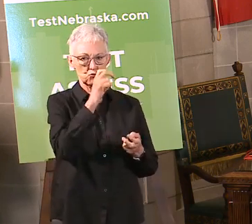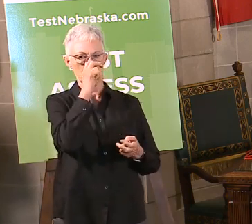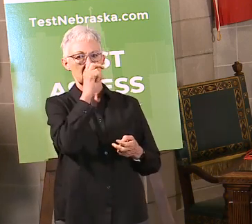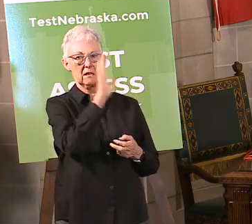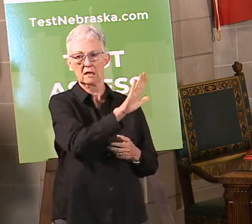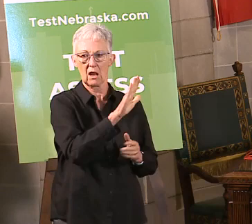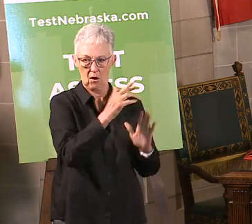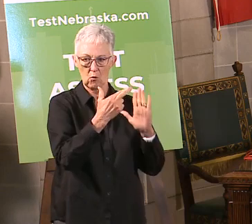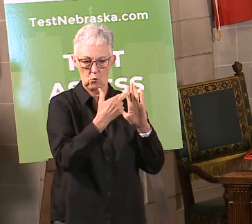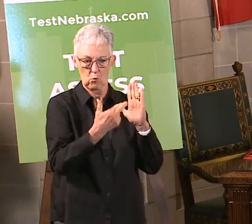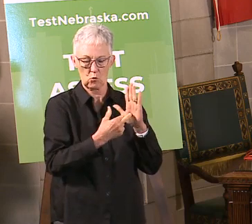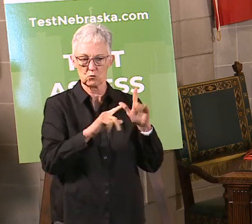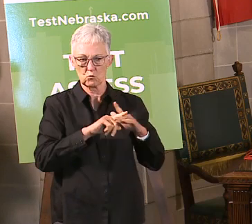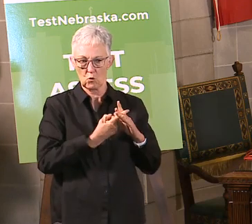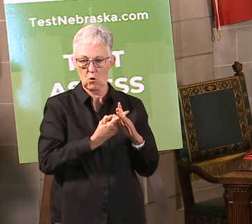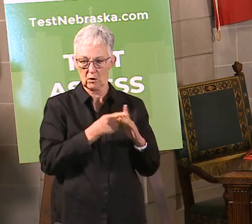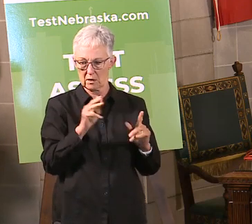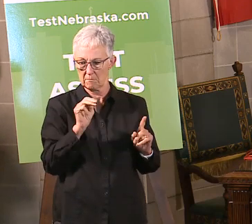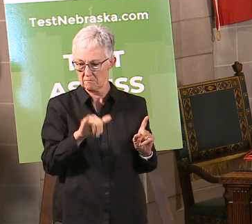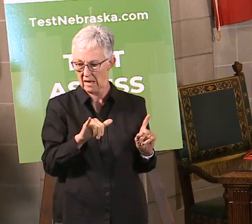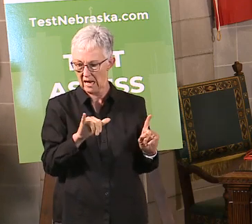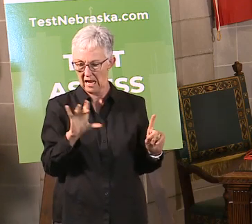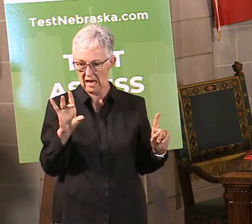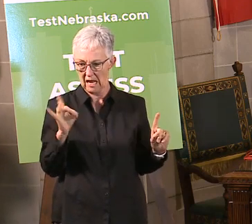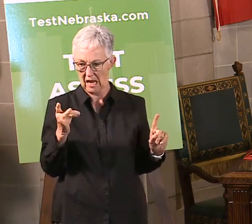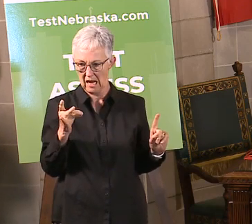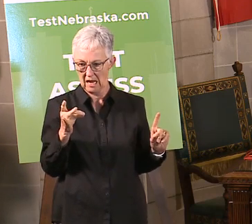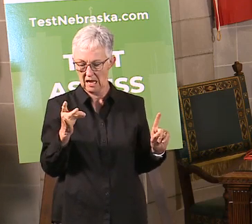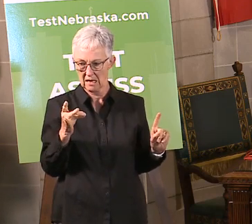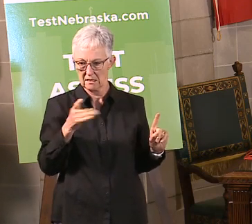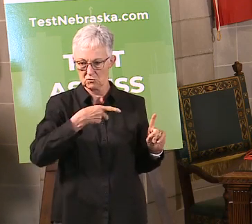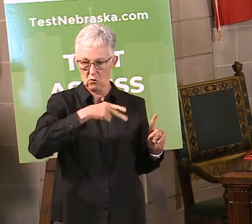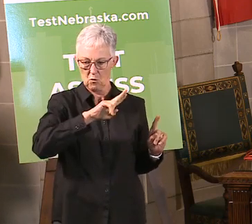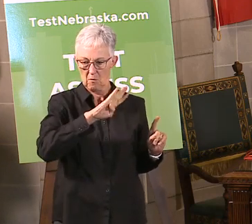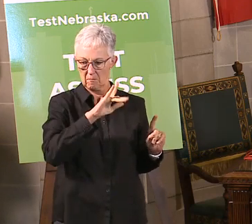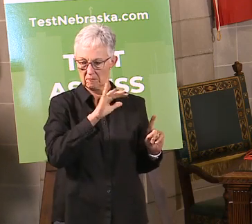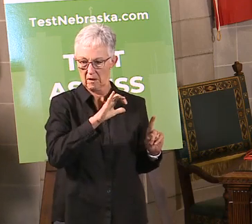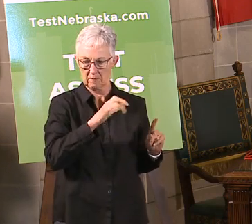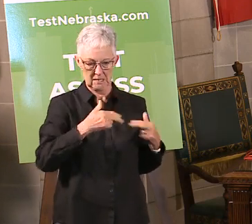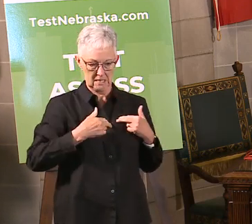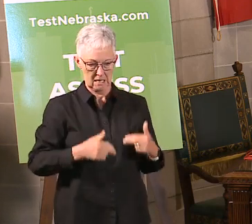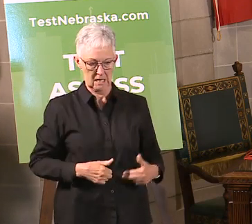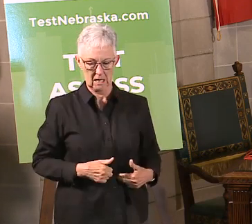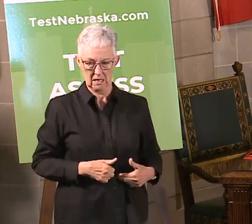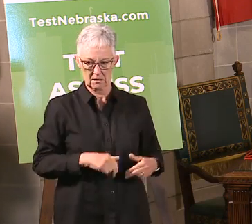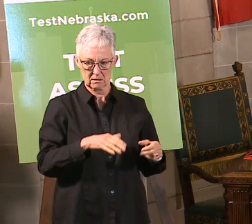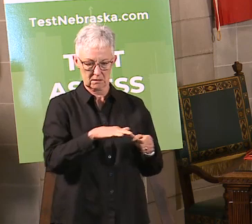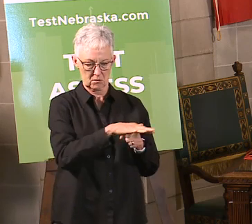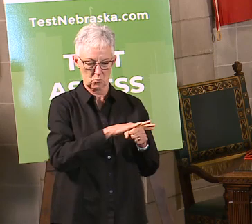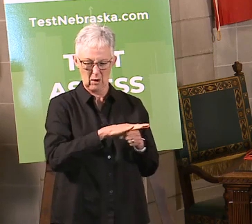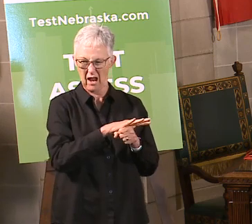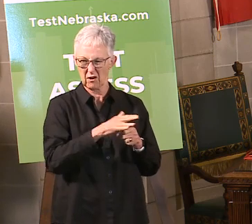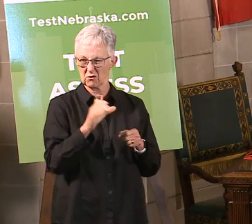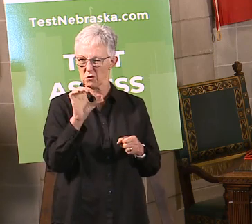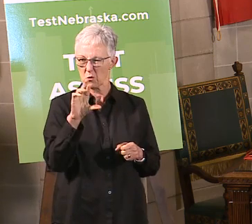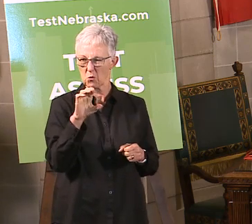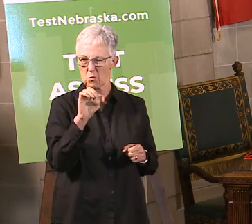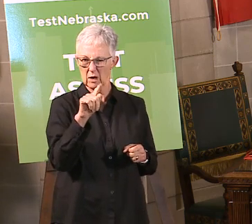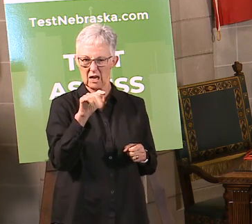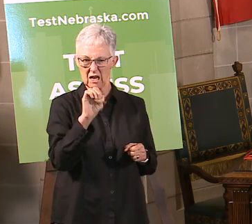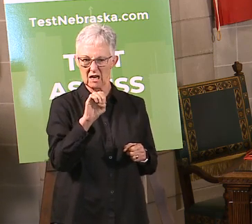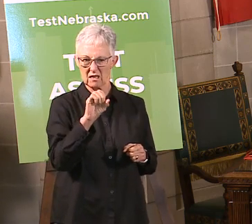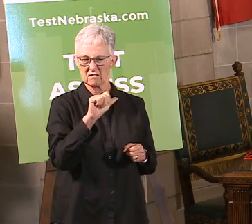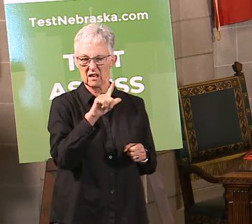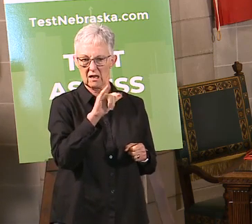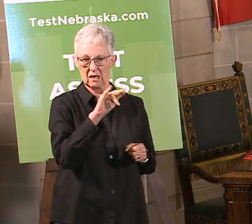to give you just kind of an idea of where those public health districts are, Public Health Solutions is an area around Crete, Saline County, so just